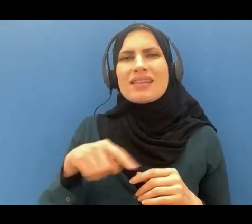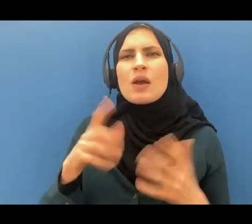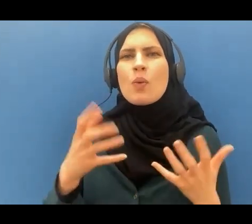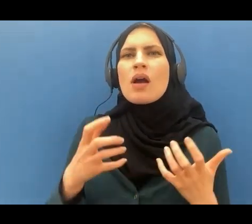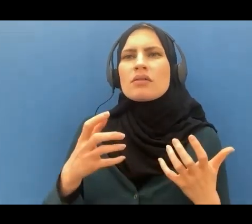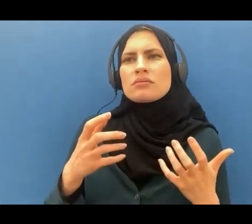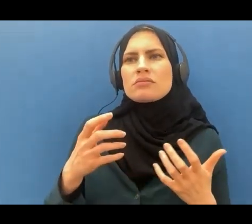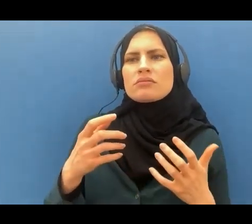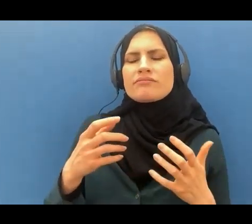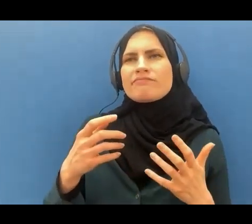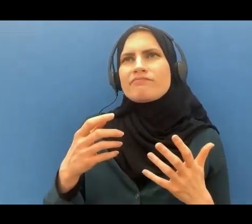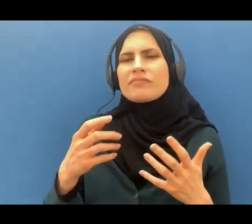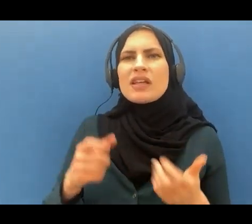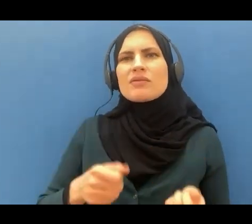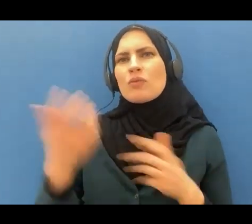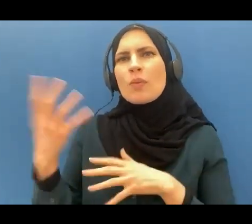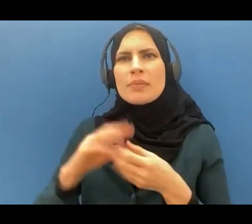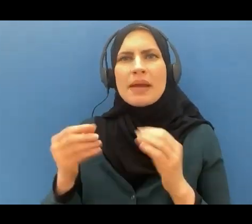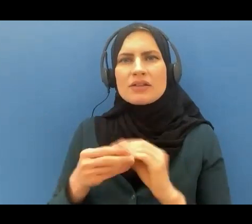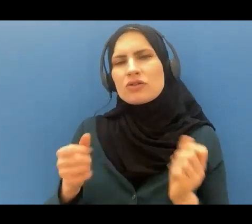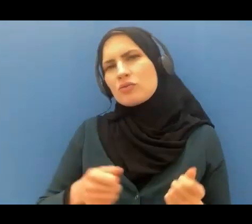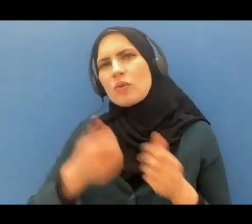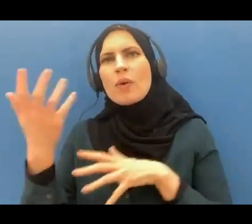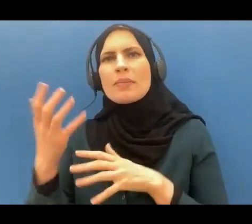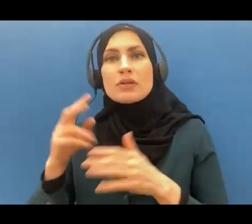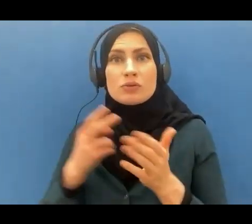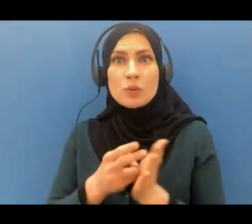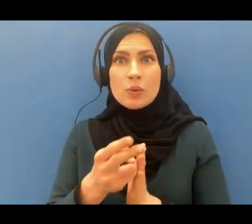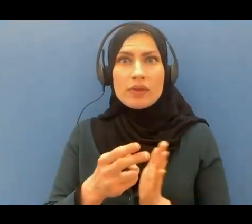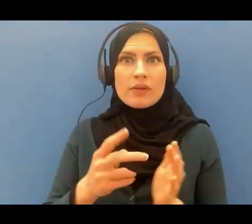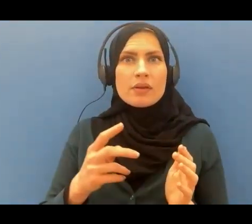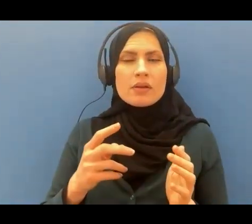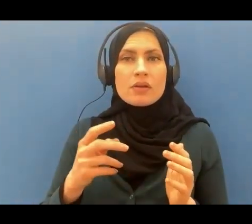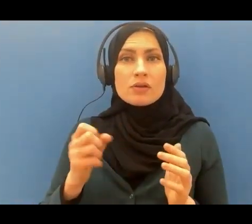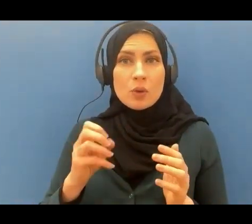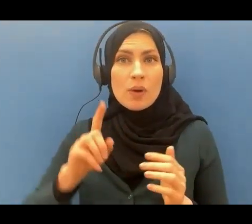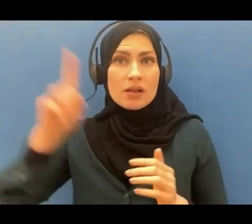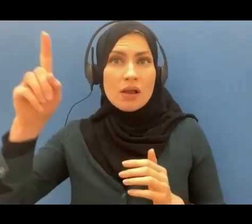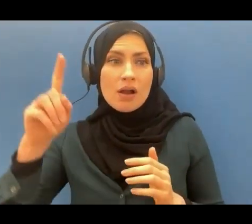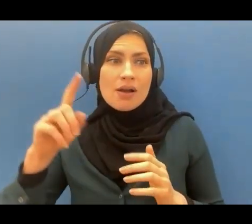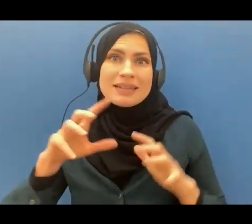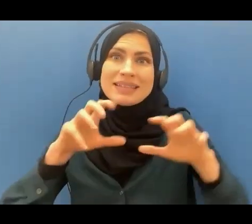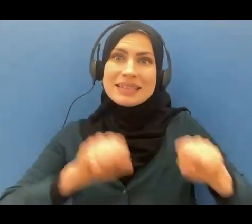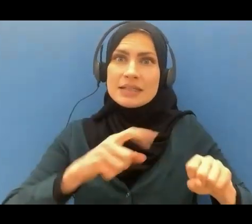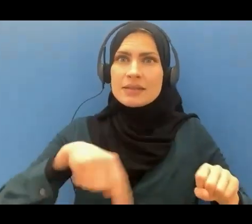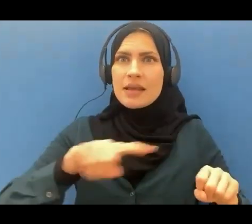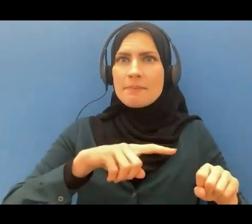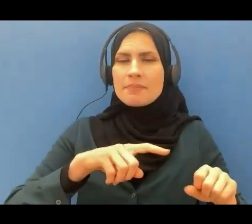then Allah says so I seized them with punishment and how